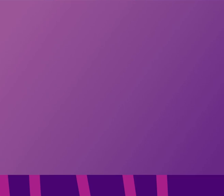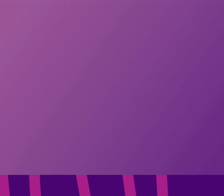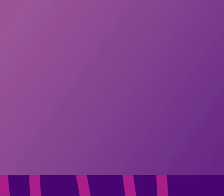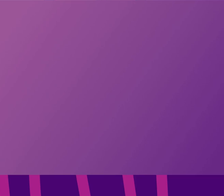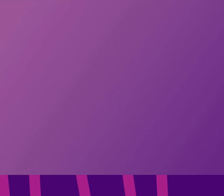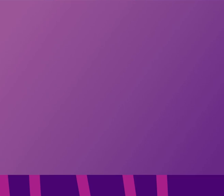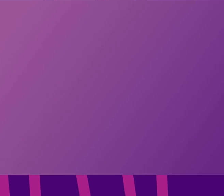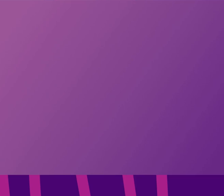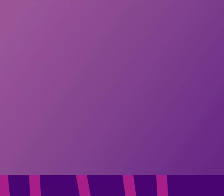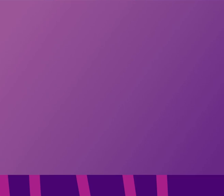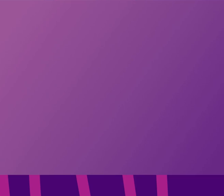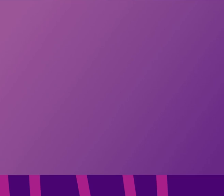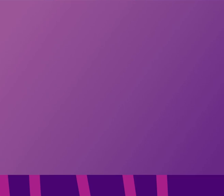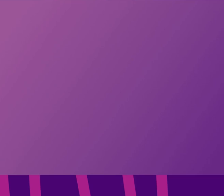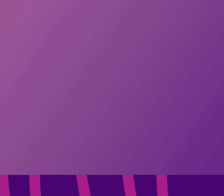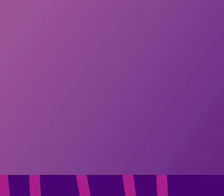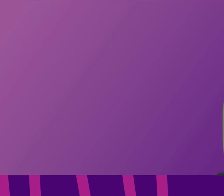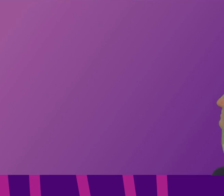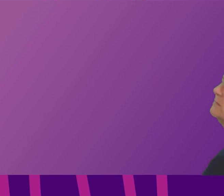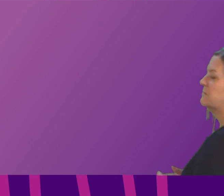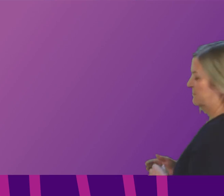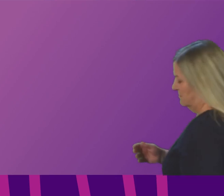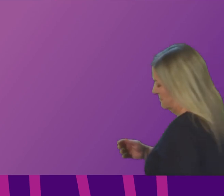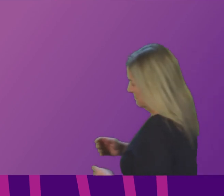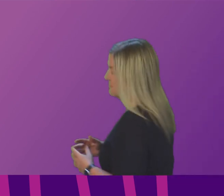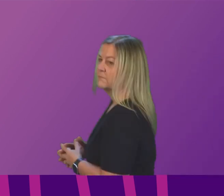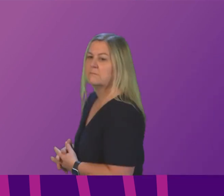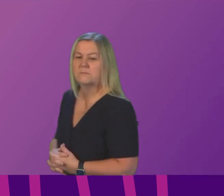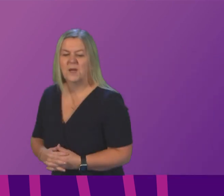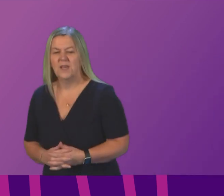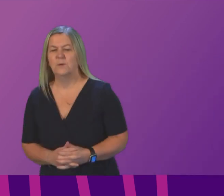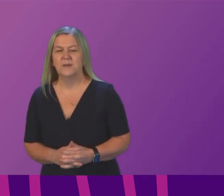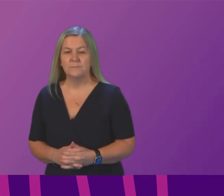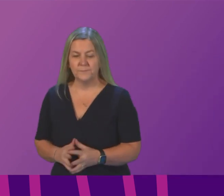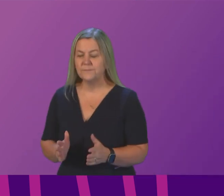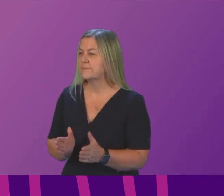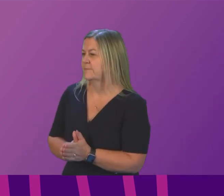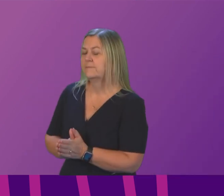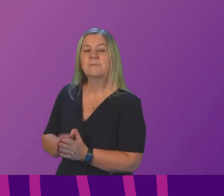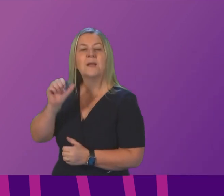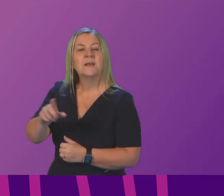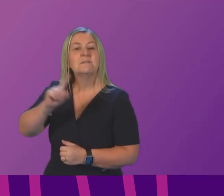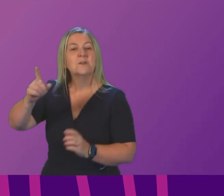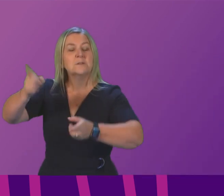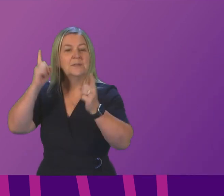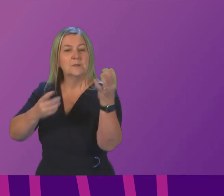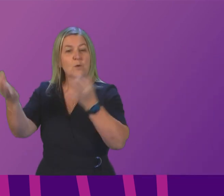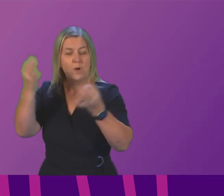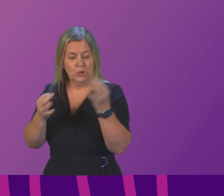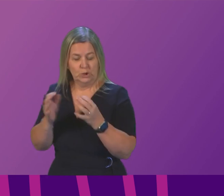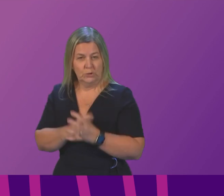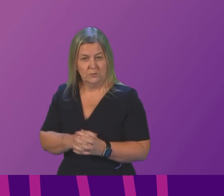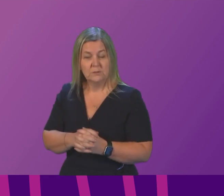Thank you. That concludes general questions. The next item of business is First Minister's questions. I intend taking both